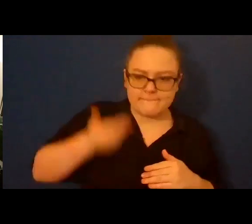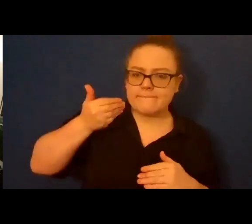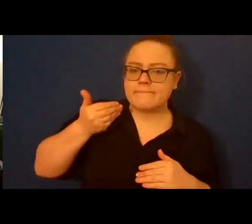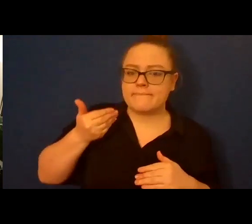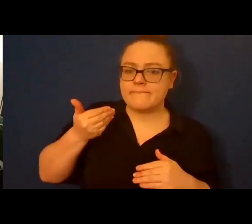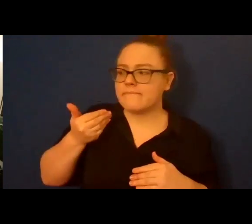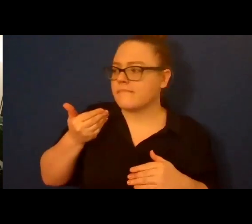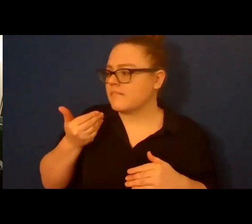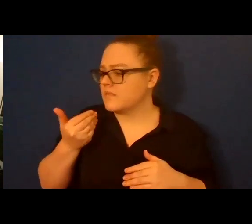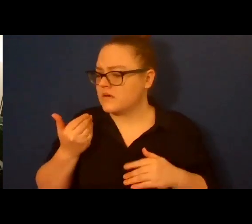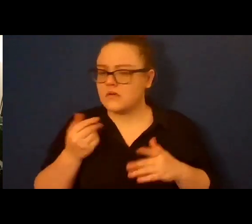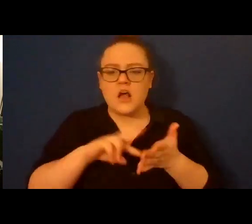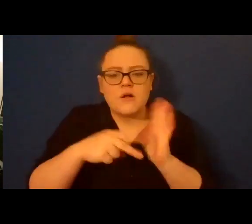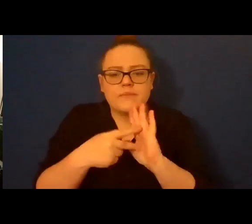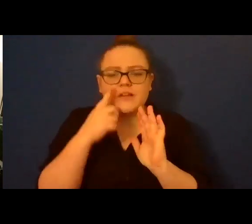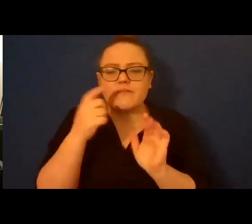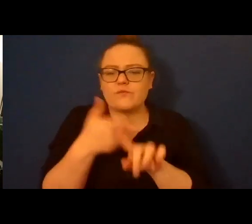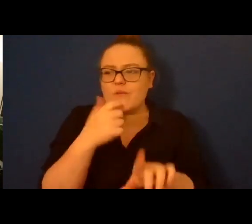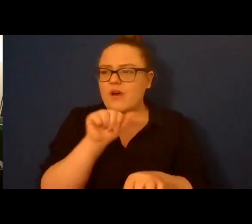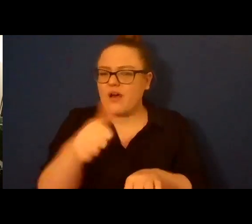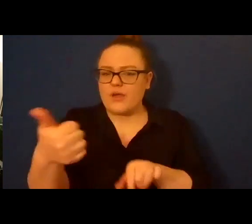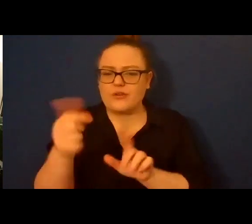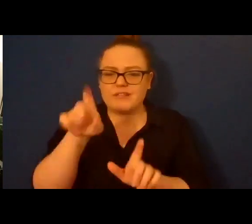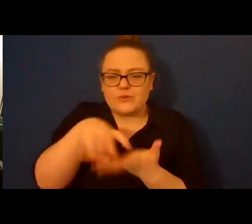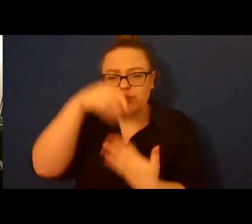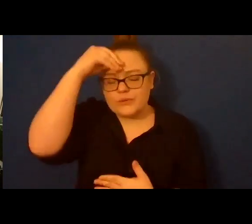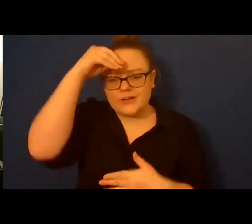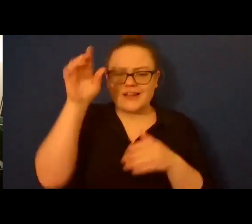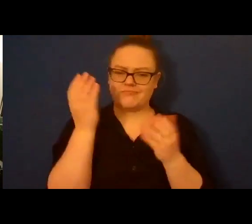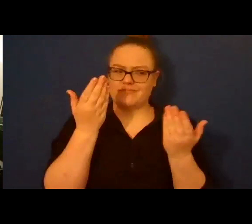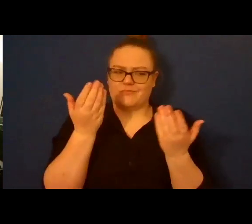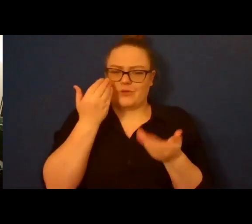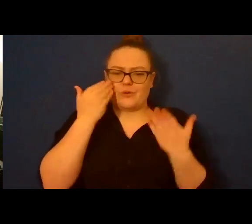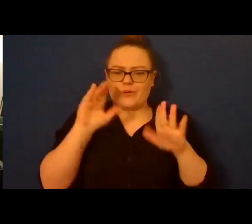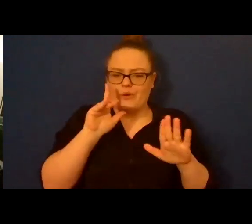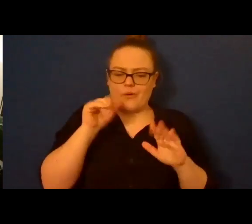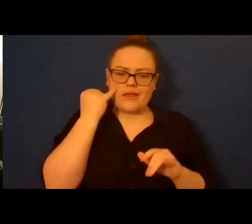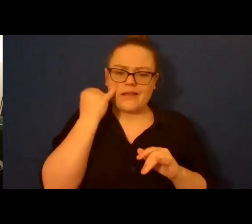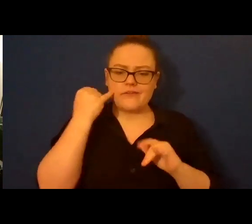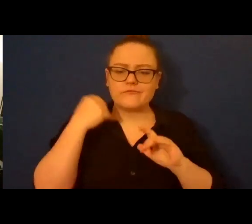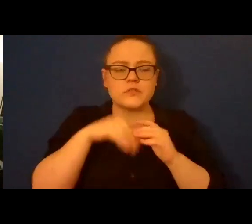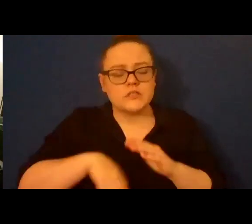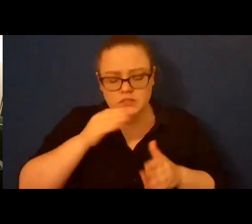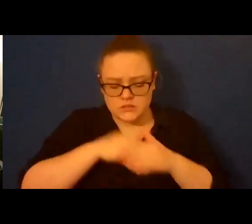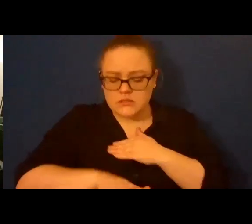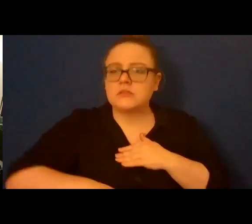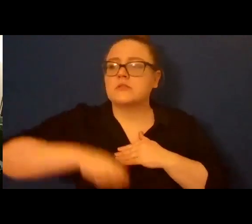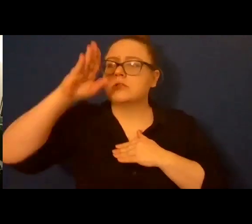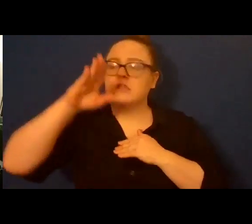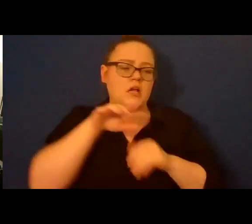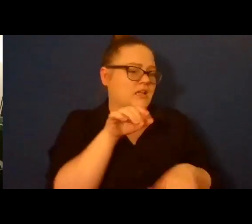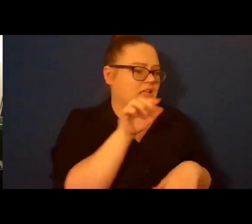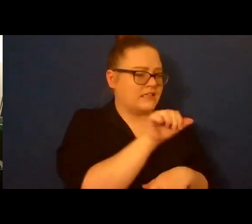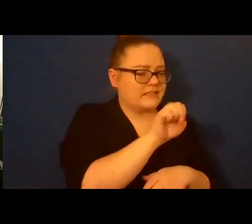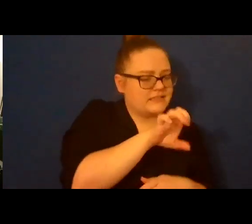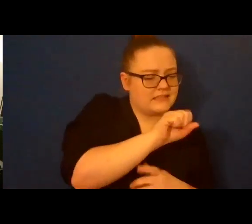meaning from others. No one is born knowing the difference between a sea god and a sea monster. What if no one told you that you were a Hecaton